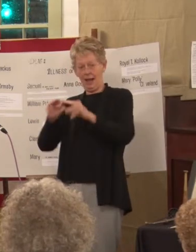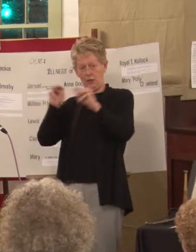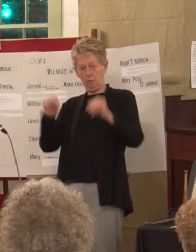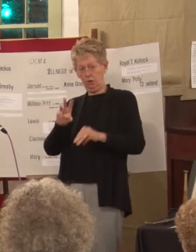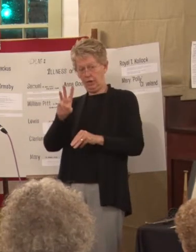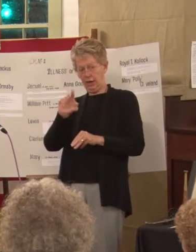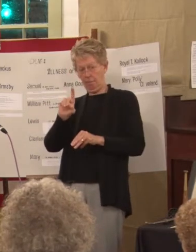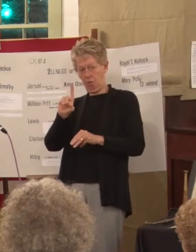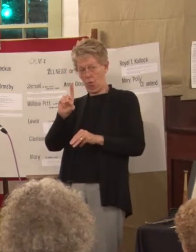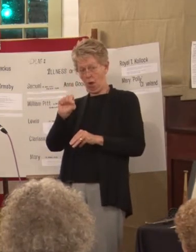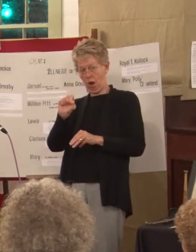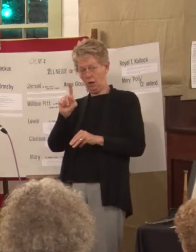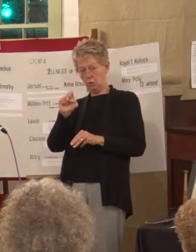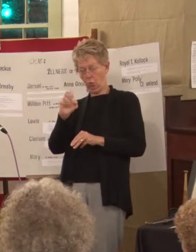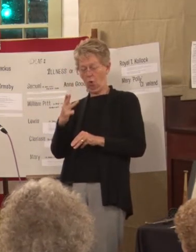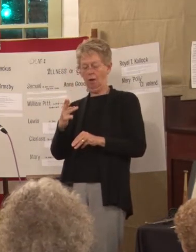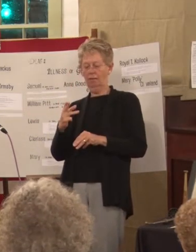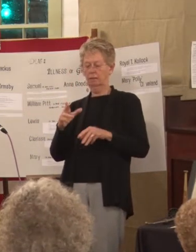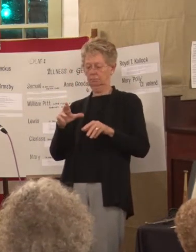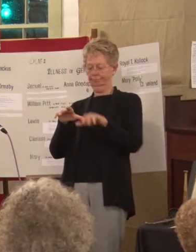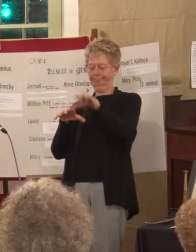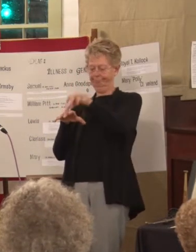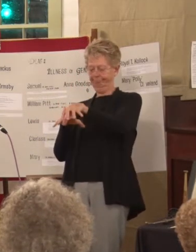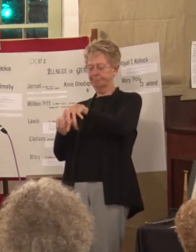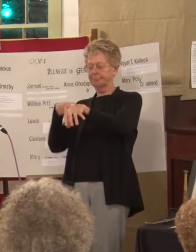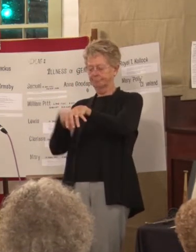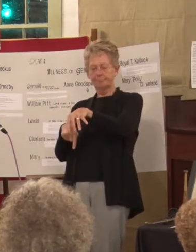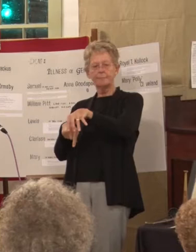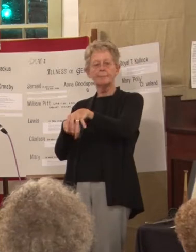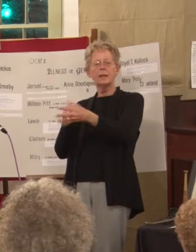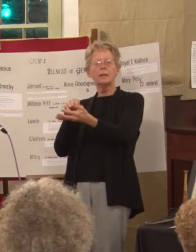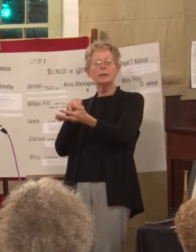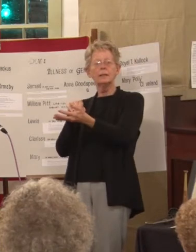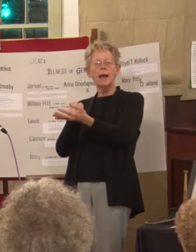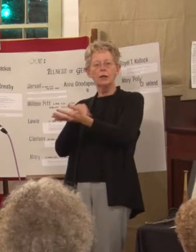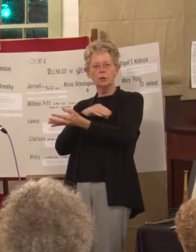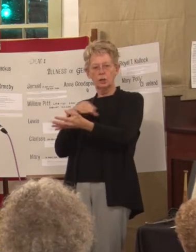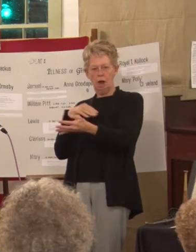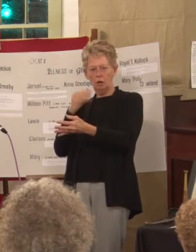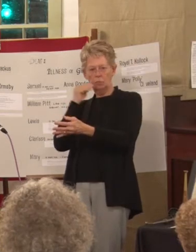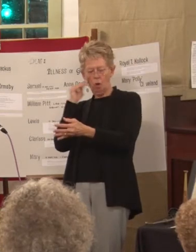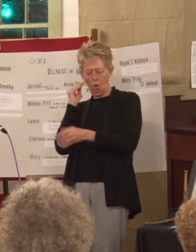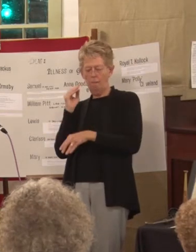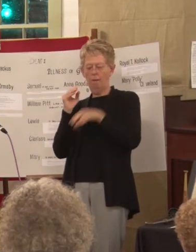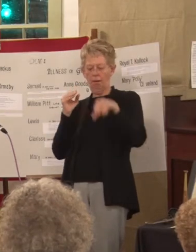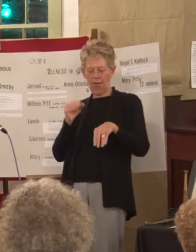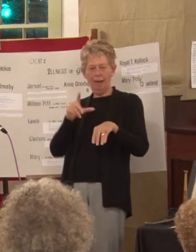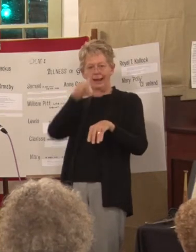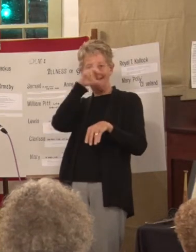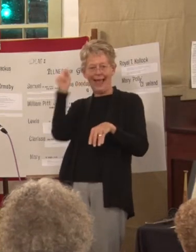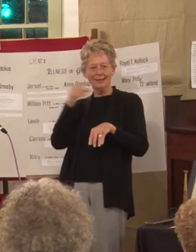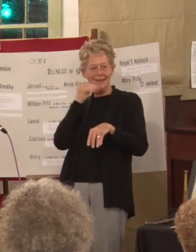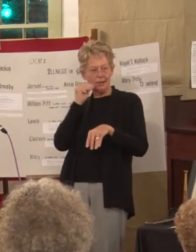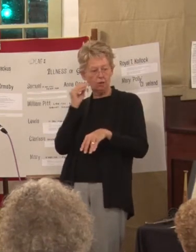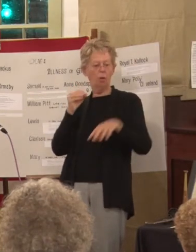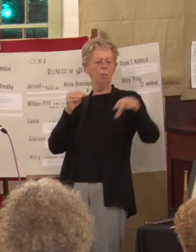you had Dr. Coxwell's home. His neighbor was Thomas, Hopkins, Gallaudet. And then the next-door neighbor was